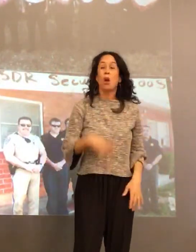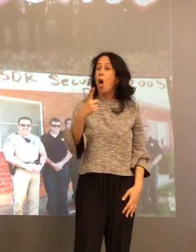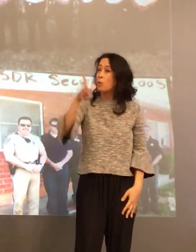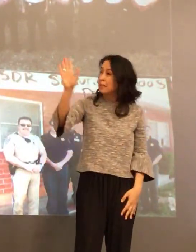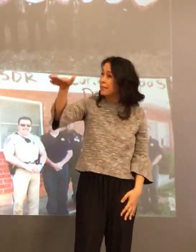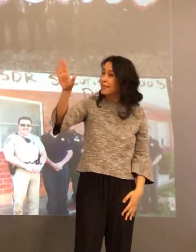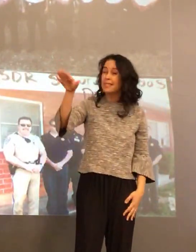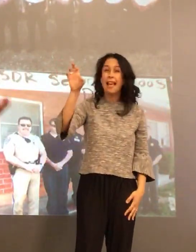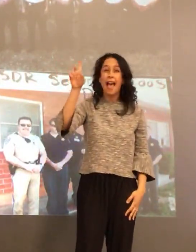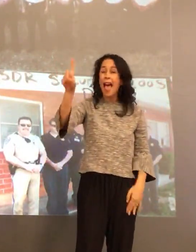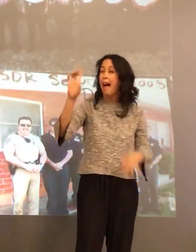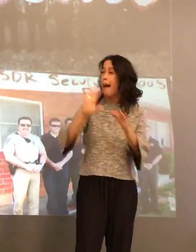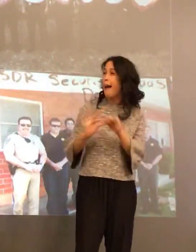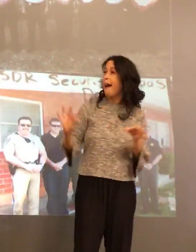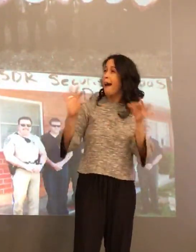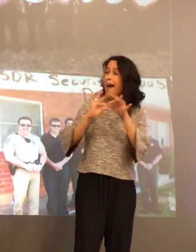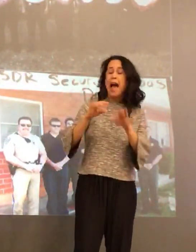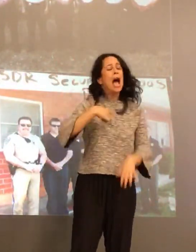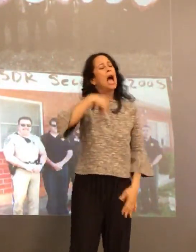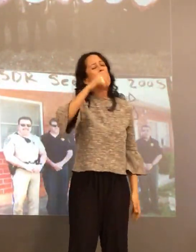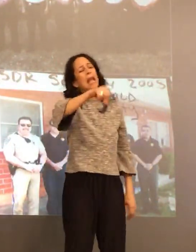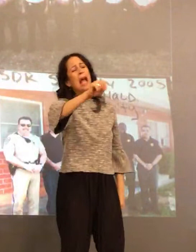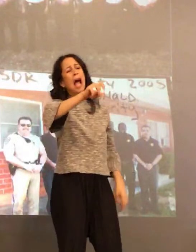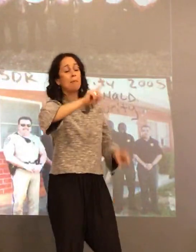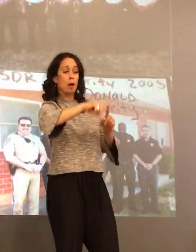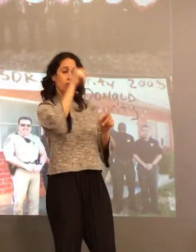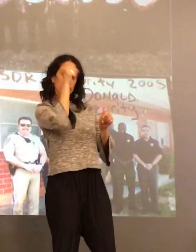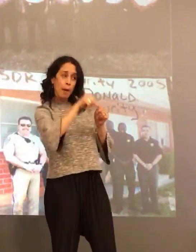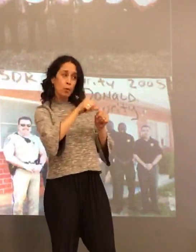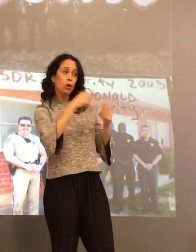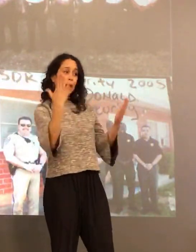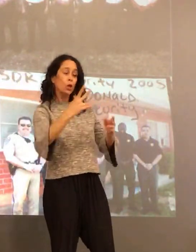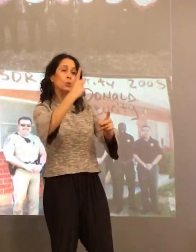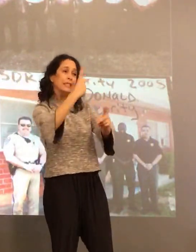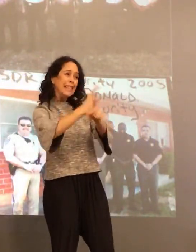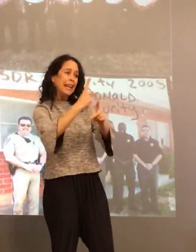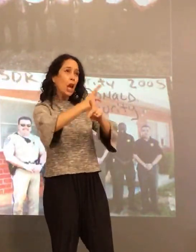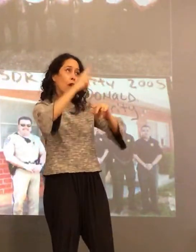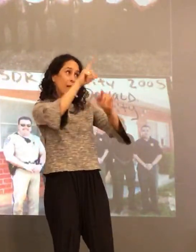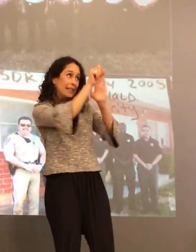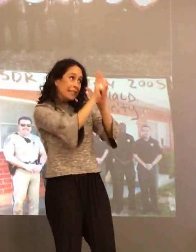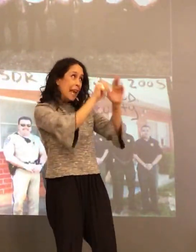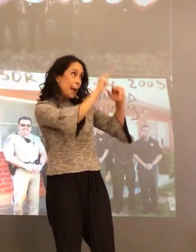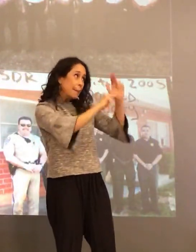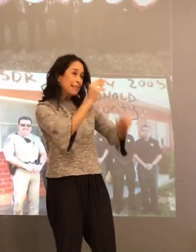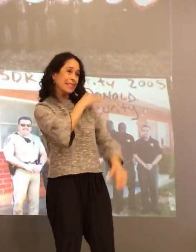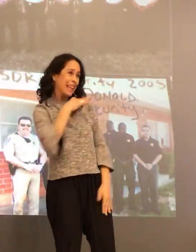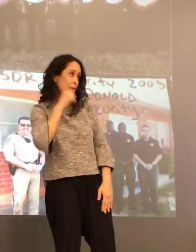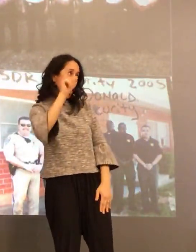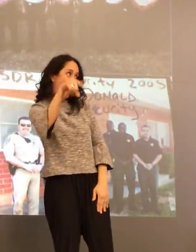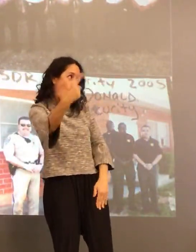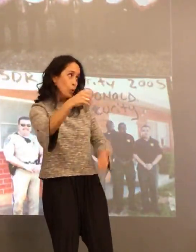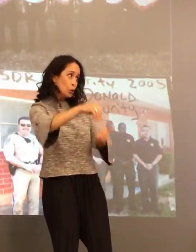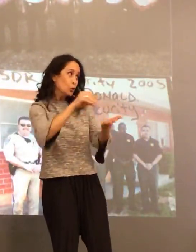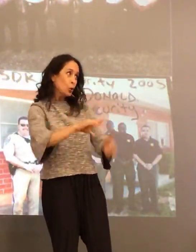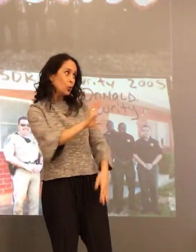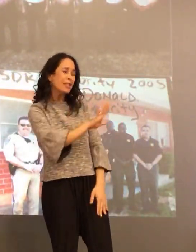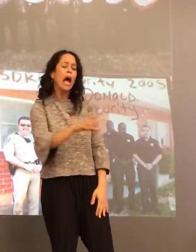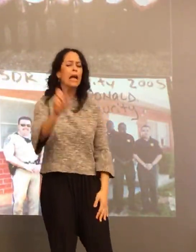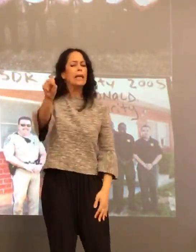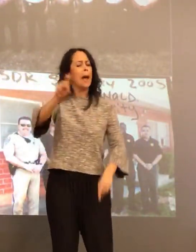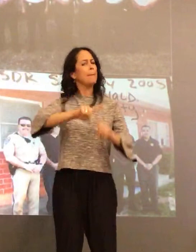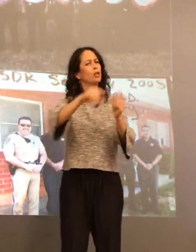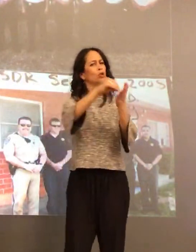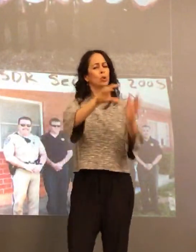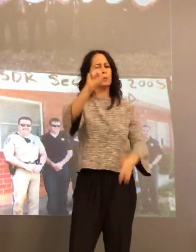that. And I would always throw in, yeah, Don, but remember, you're also here to take care of the state buildings and the staff. And he'd always tell me, yeah,